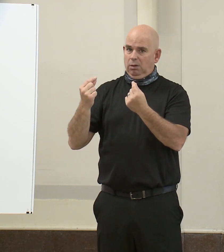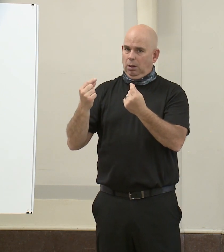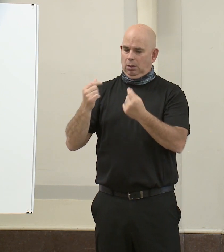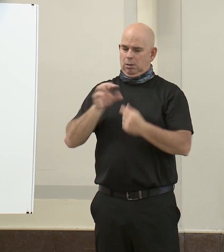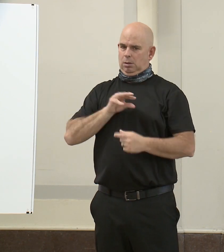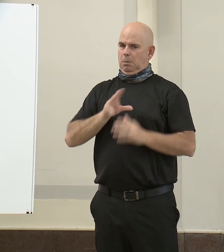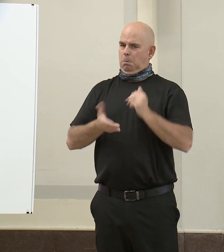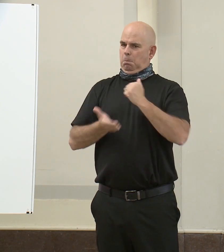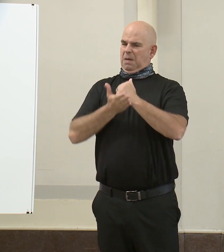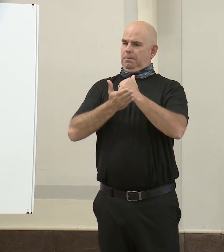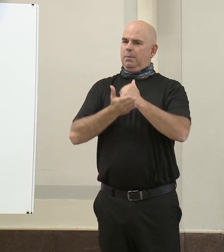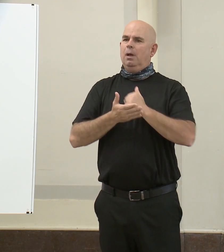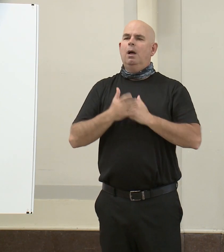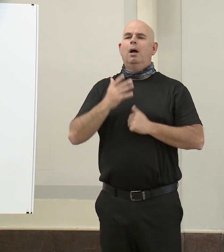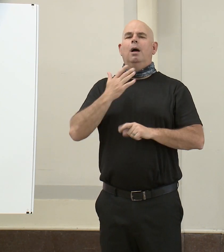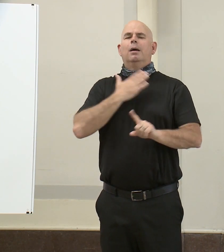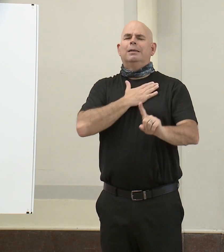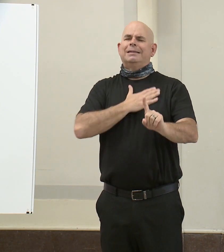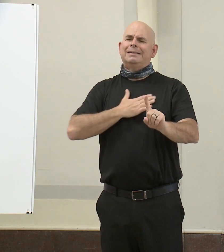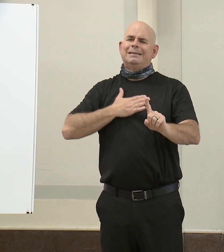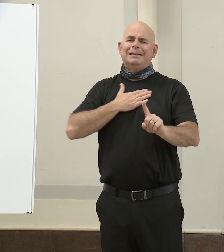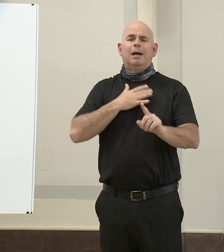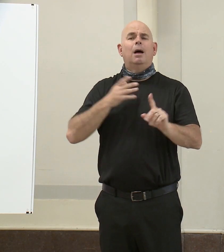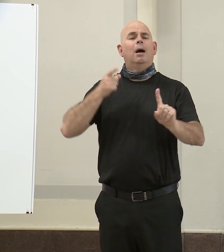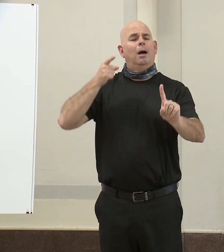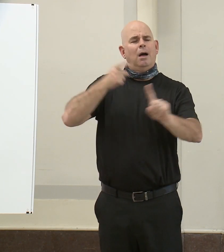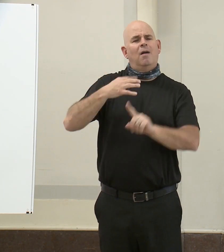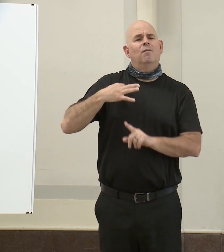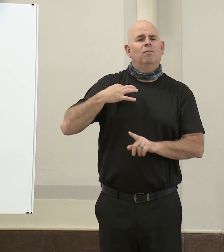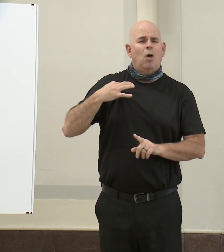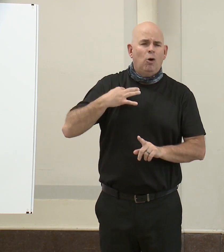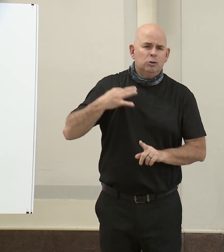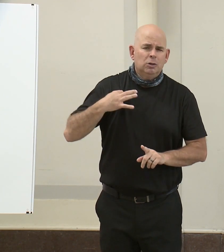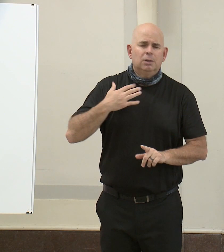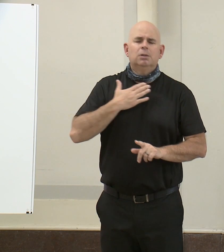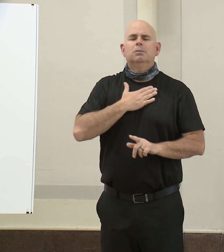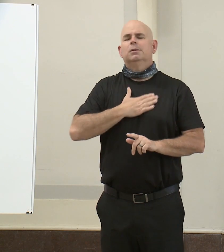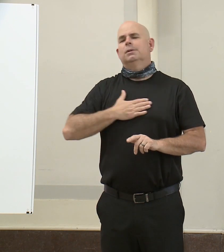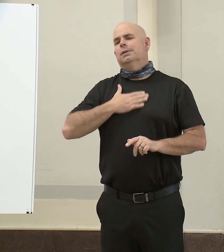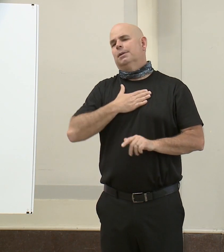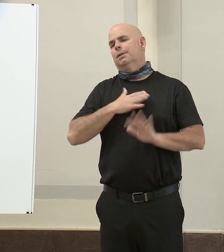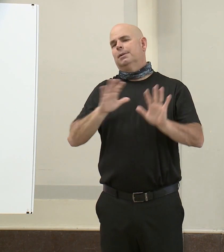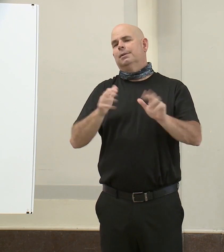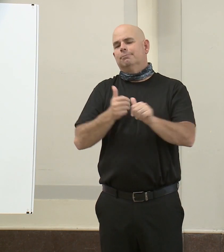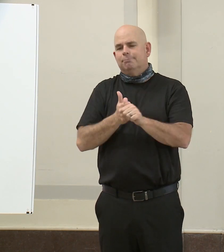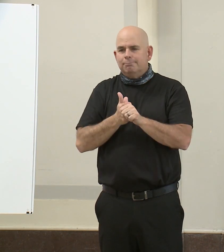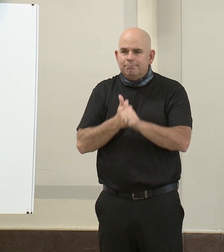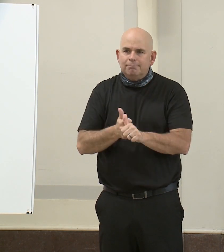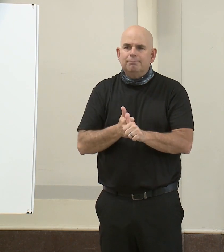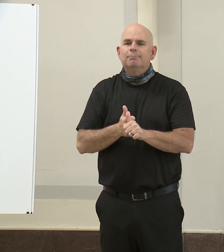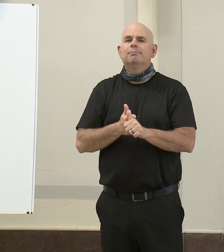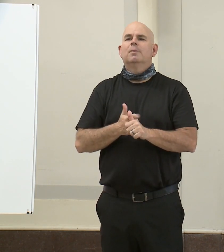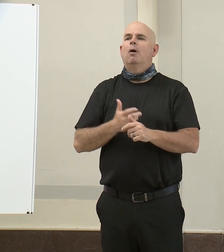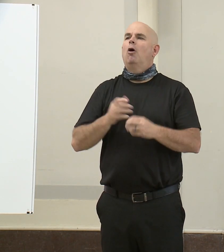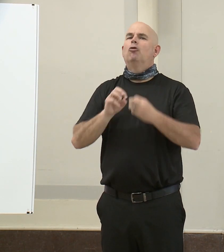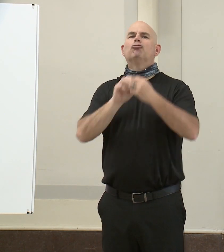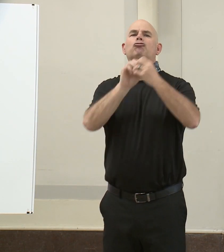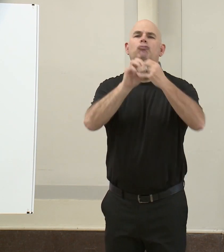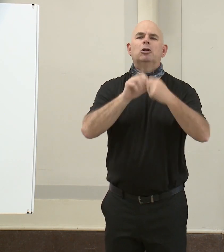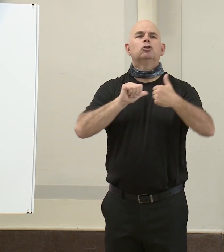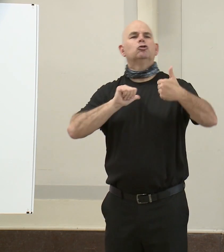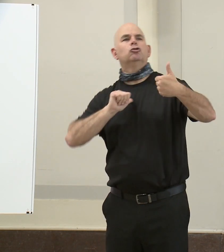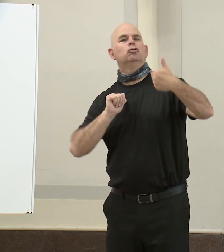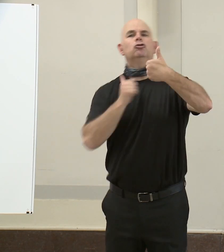for voluntary compliance, and we will be responding to all calls to document any situations of non-compliance.